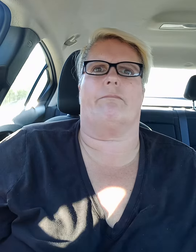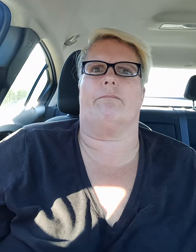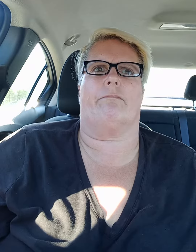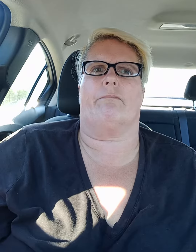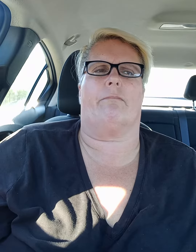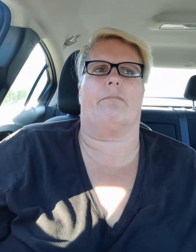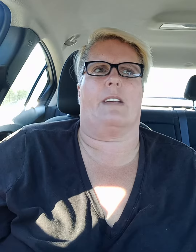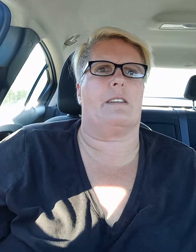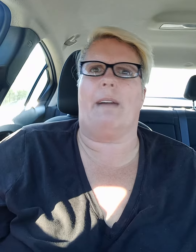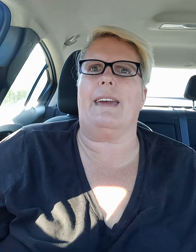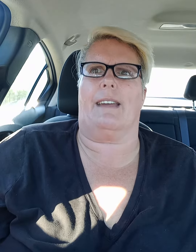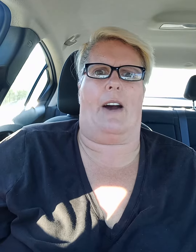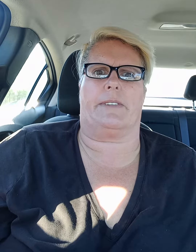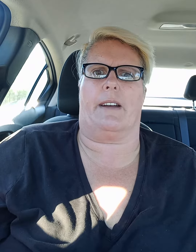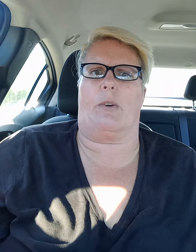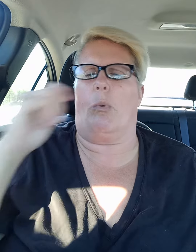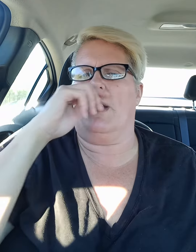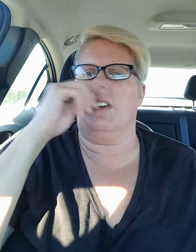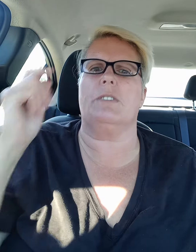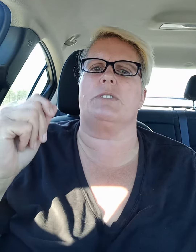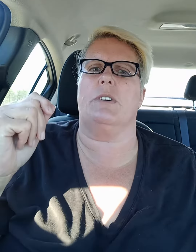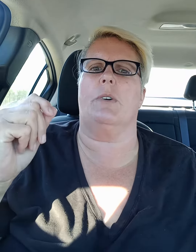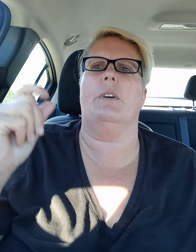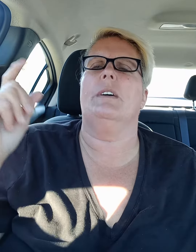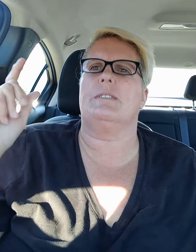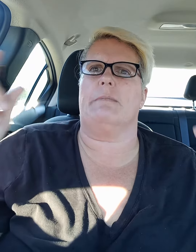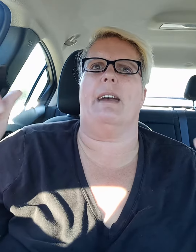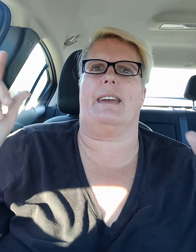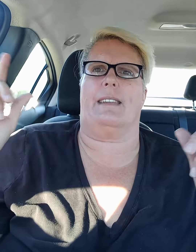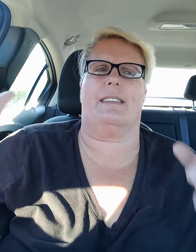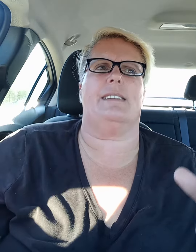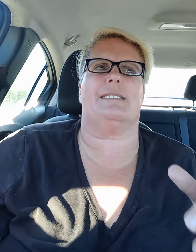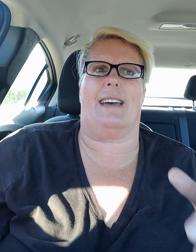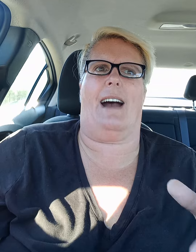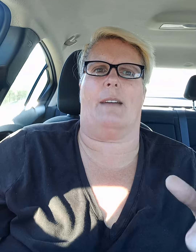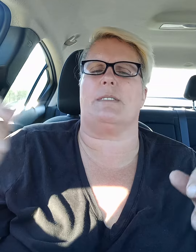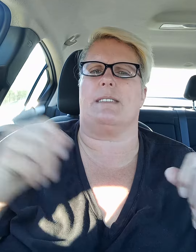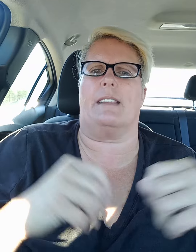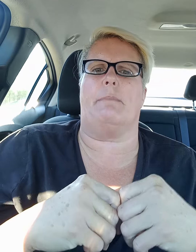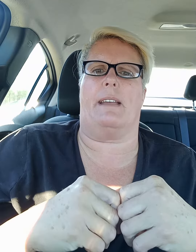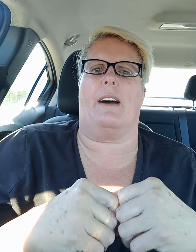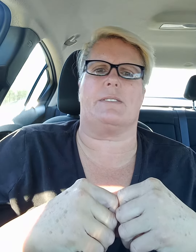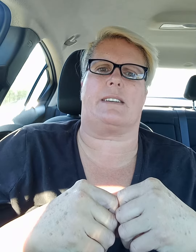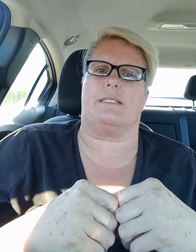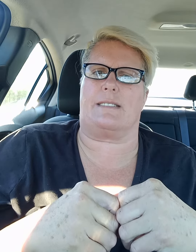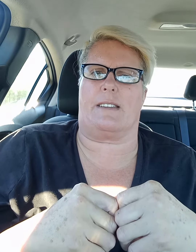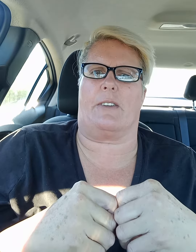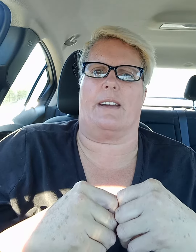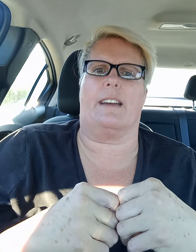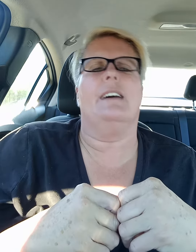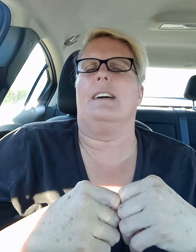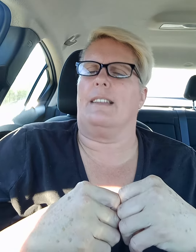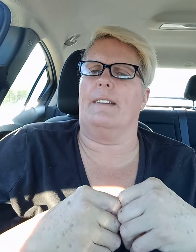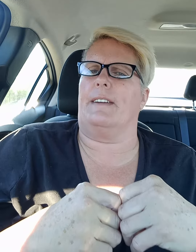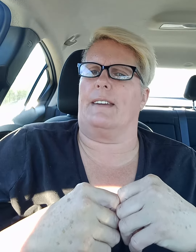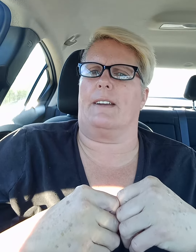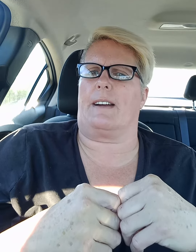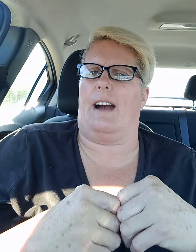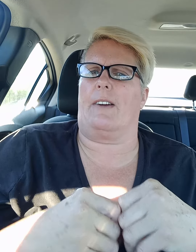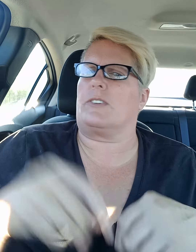to make it out there what do you do to make it in these times is anybody else considering living in their car and